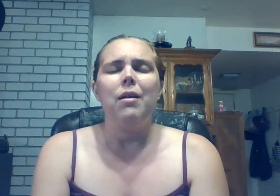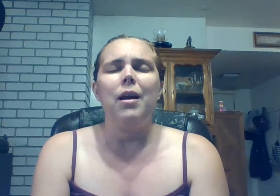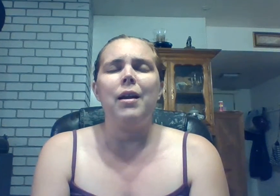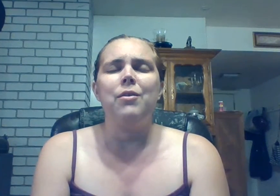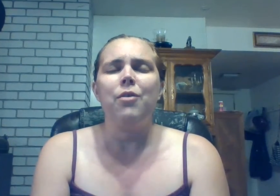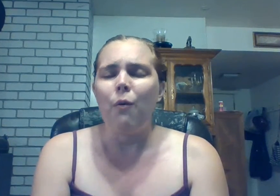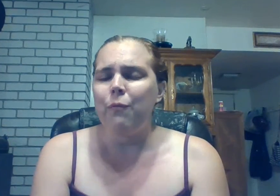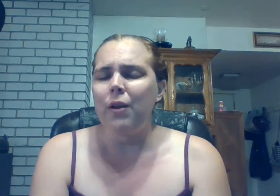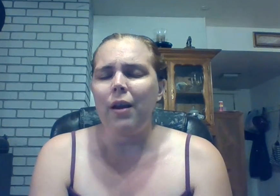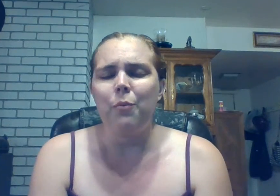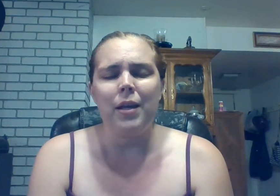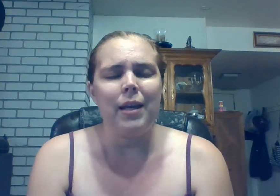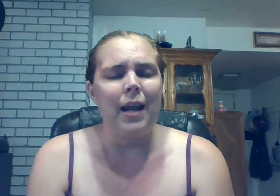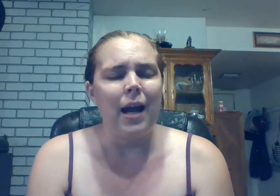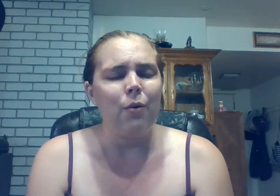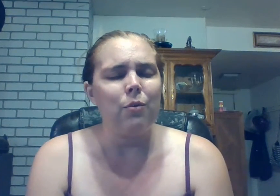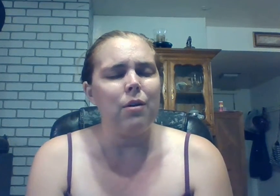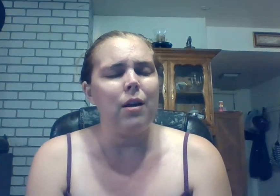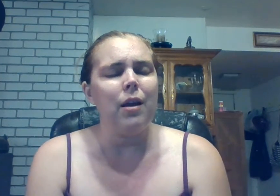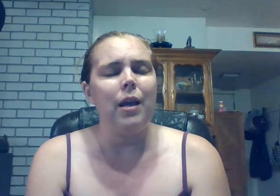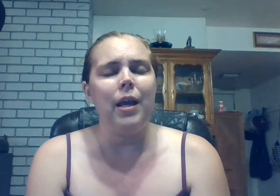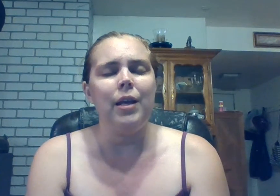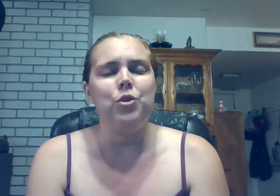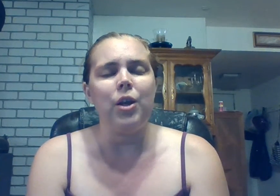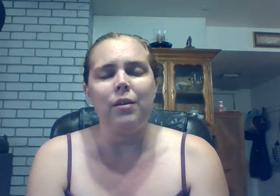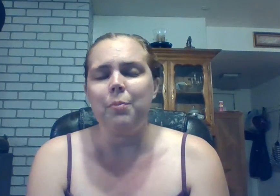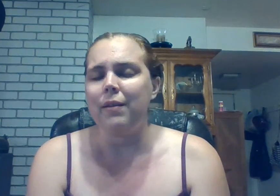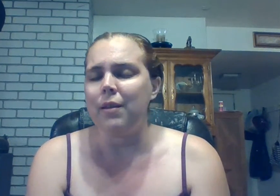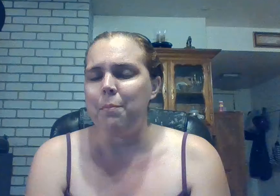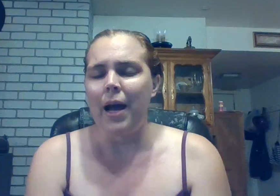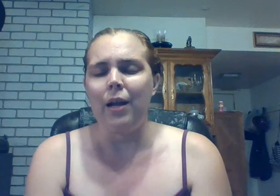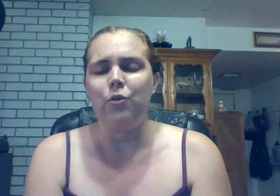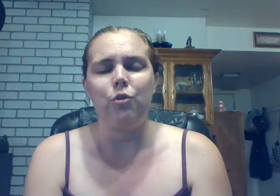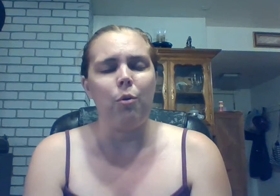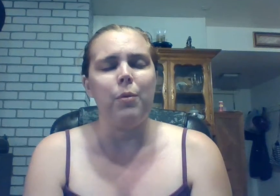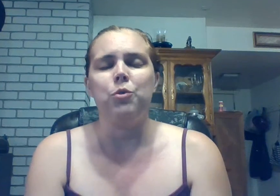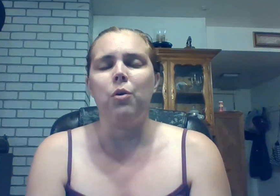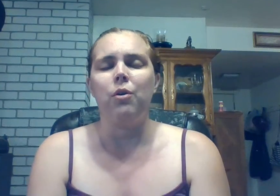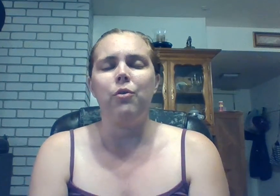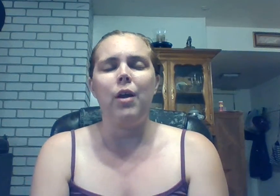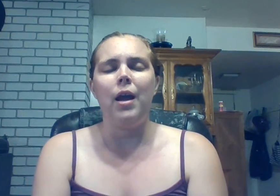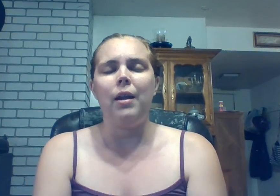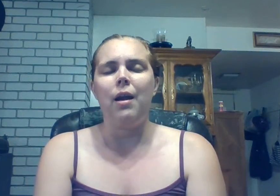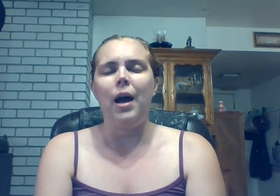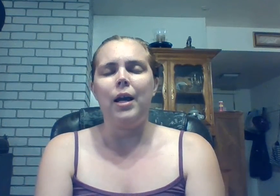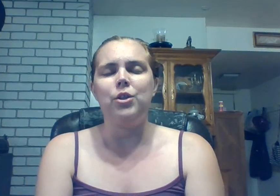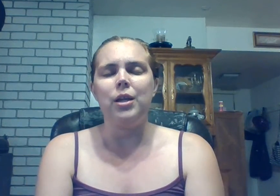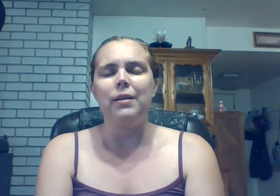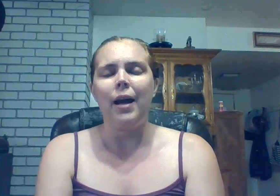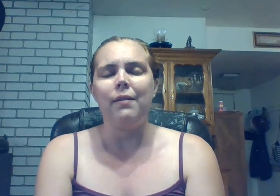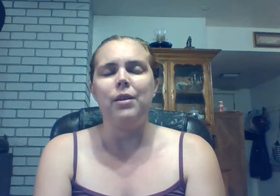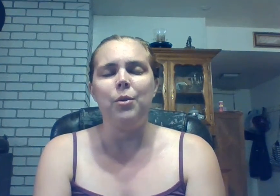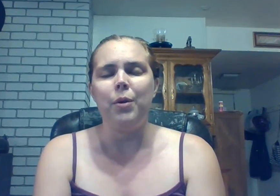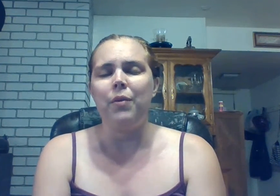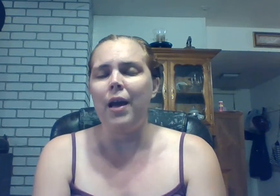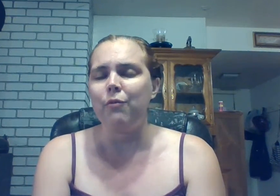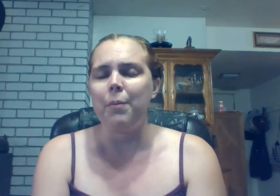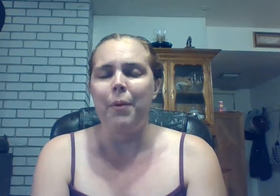and don't feel like we can get out it just makes the bad so much worse and i just ask that you be with every